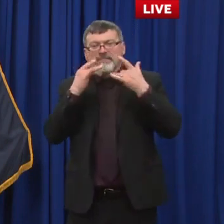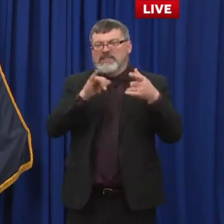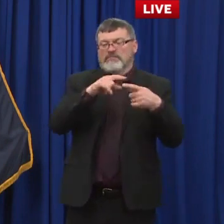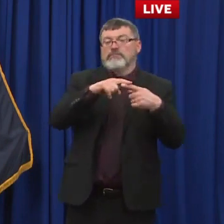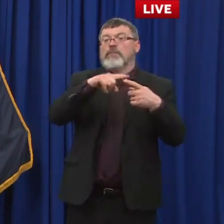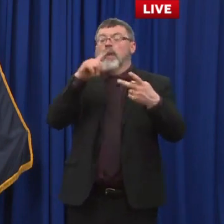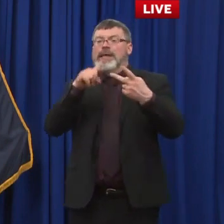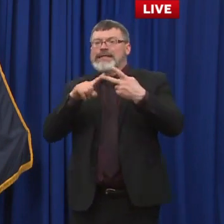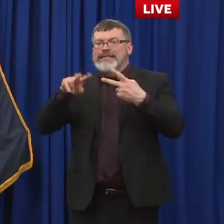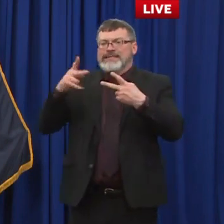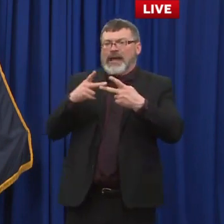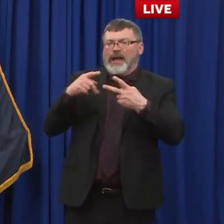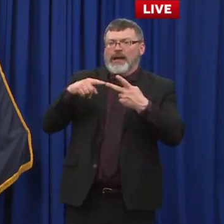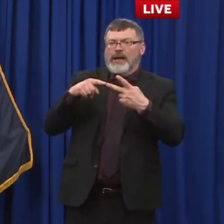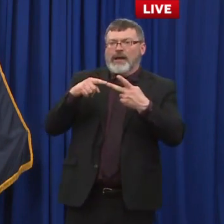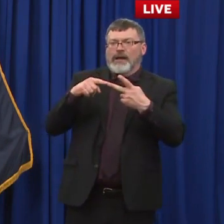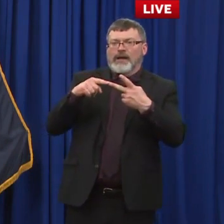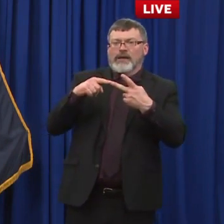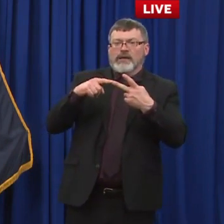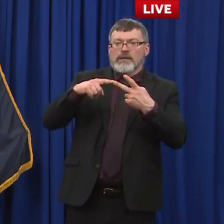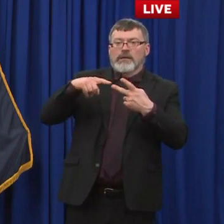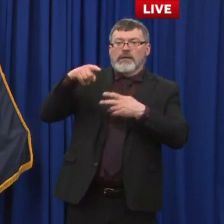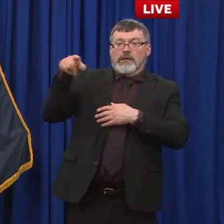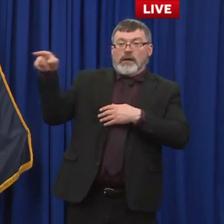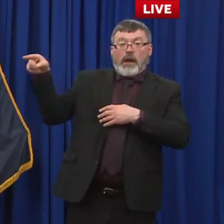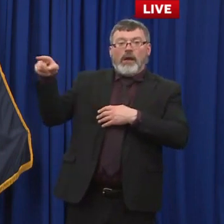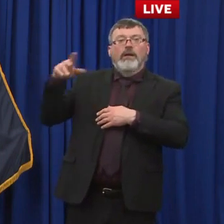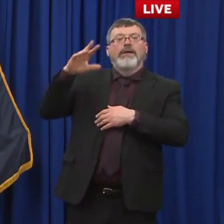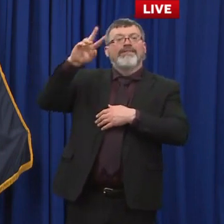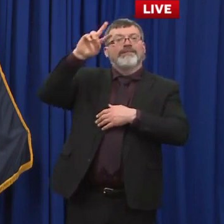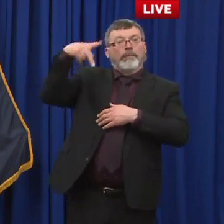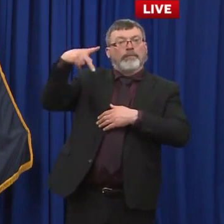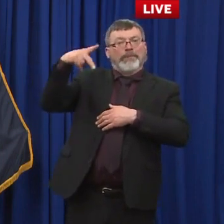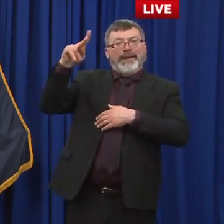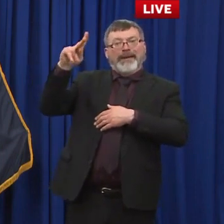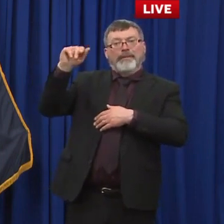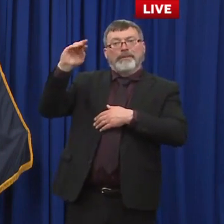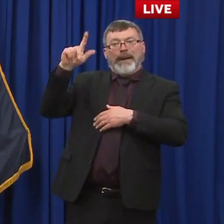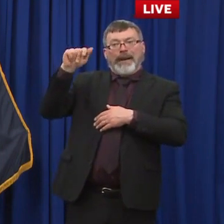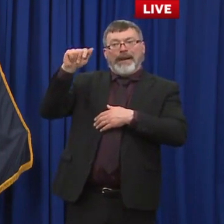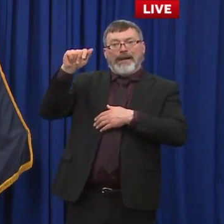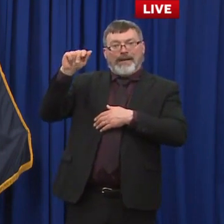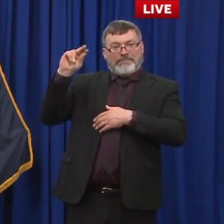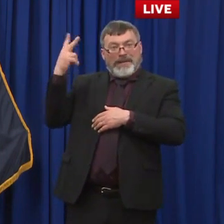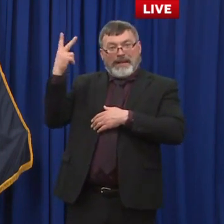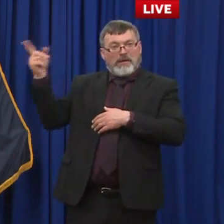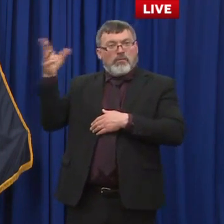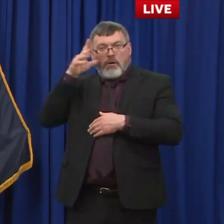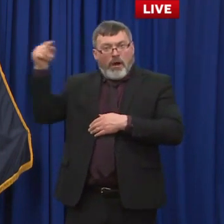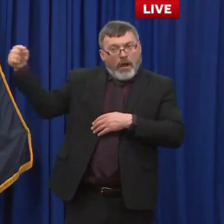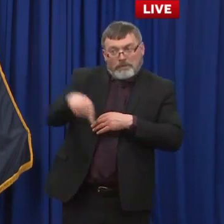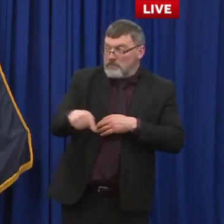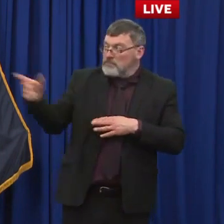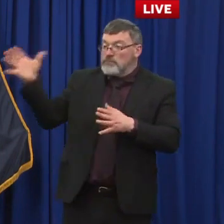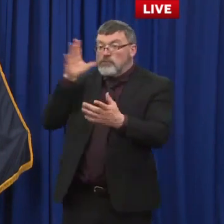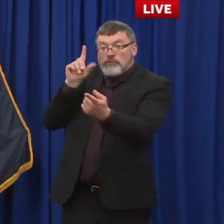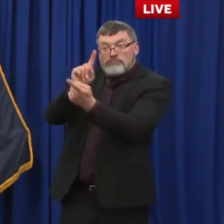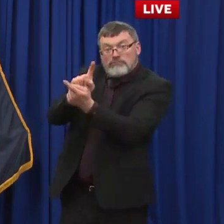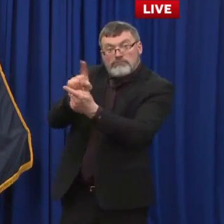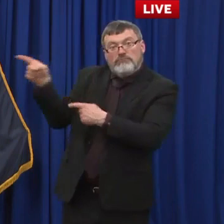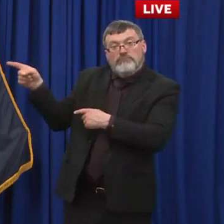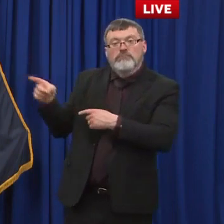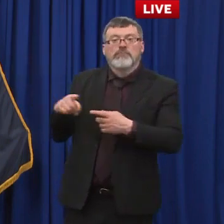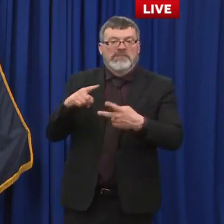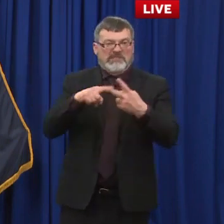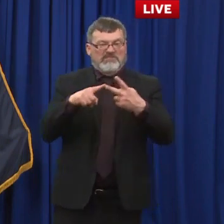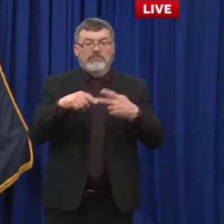10 to 12 000 uh out of staters have signed up into our system uh to receive a vaccine in new hampshire so it was far less than we anticipated i thought